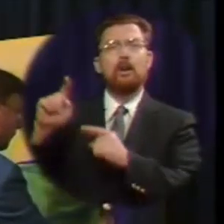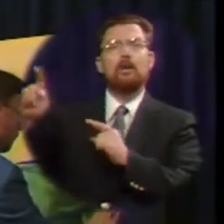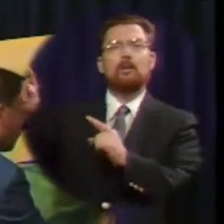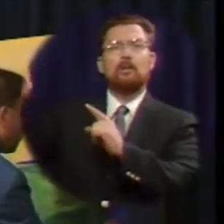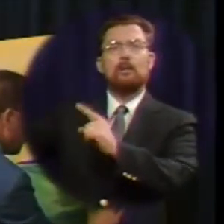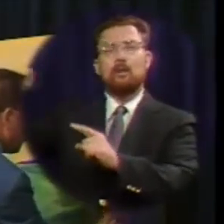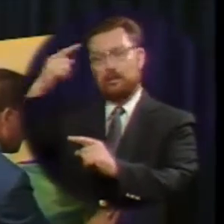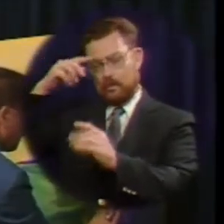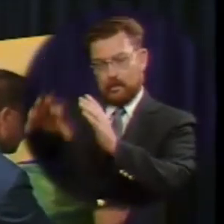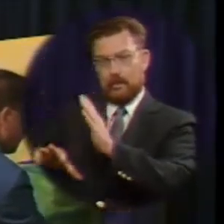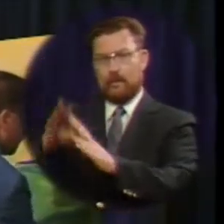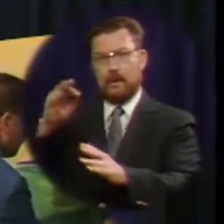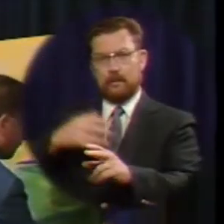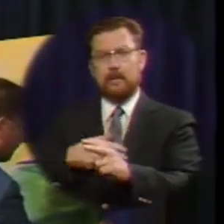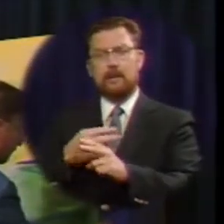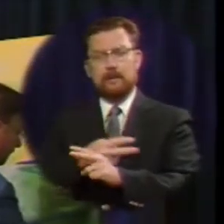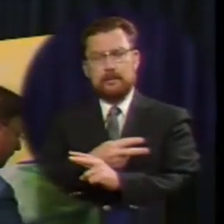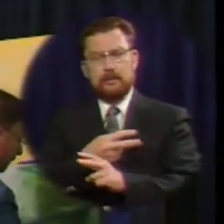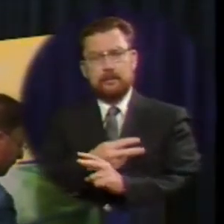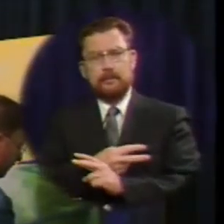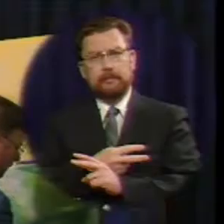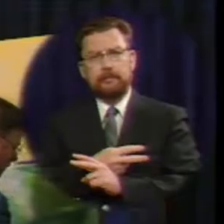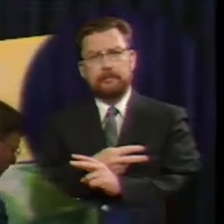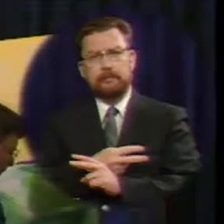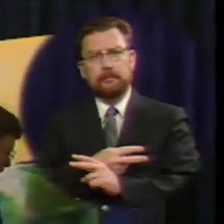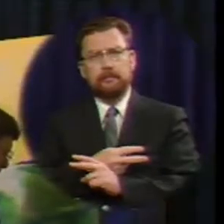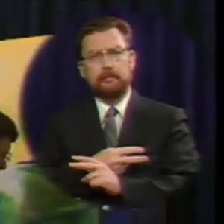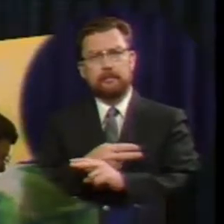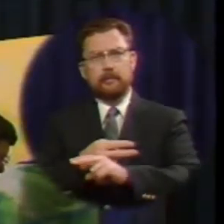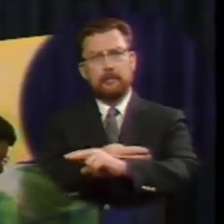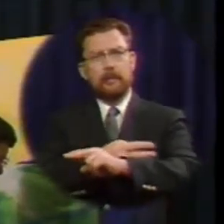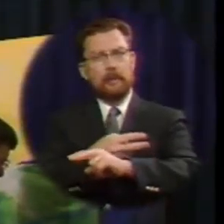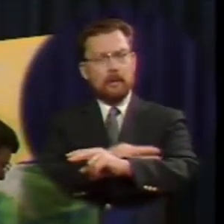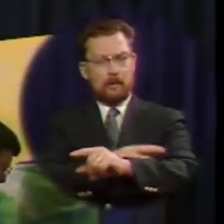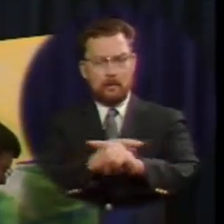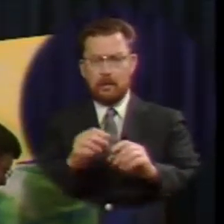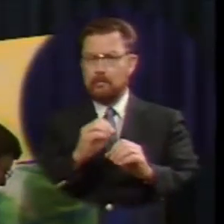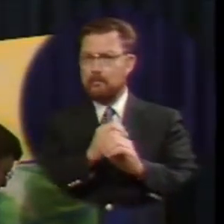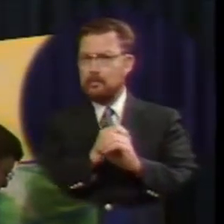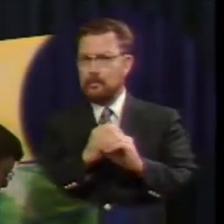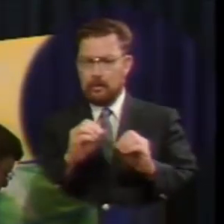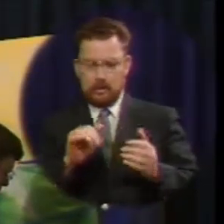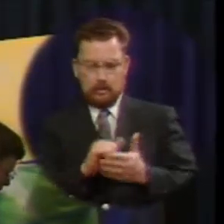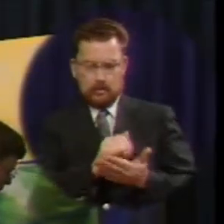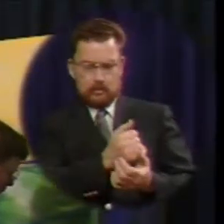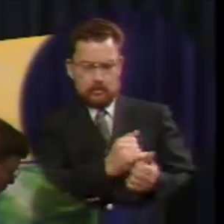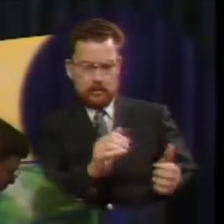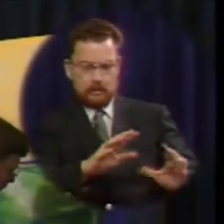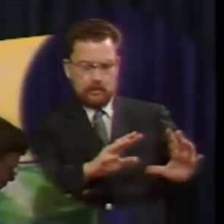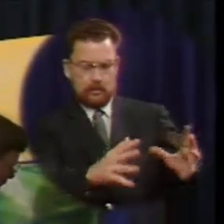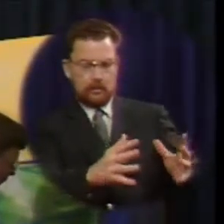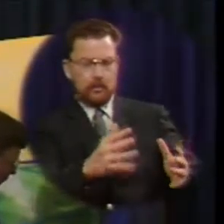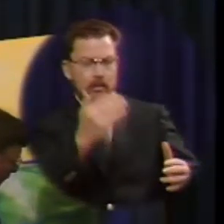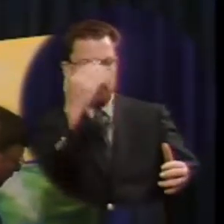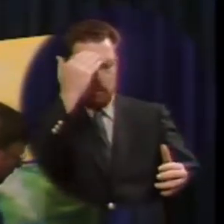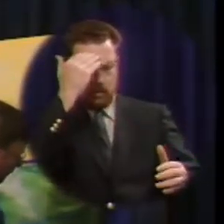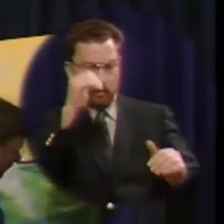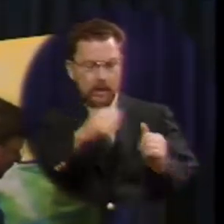to find my sheep but none of the ransom ever knew how deep were the waters